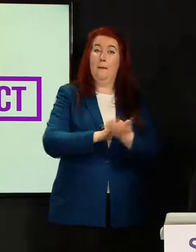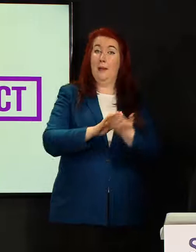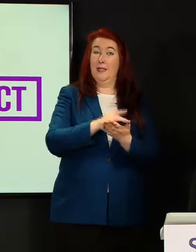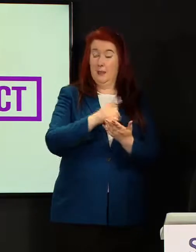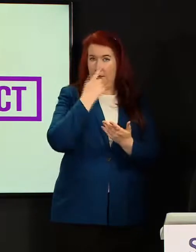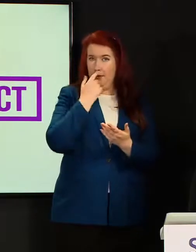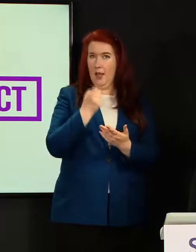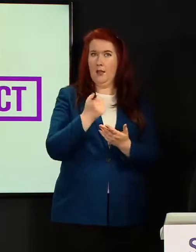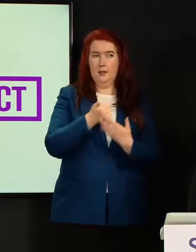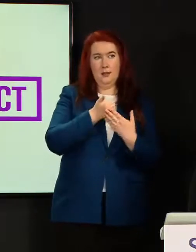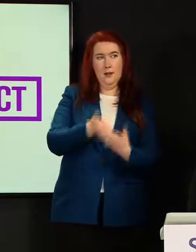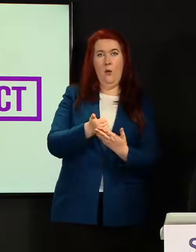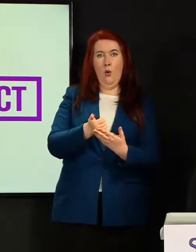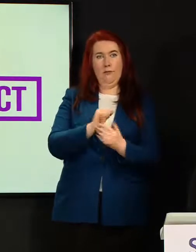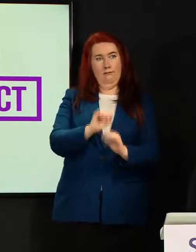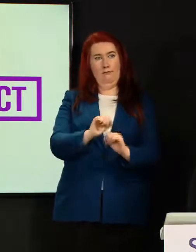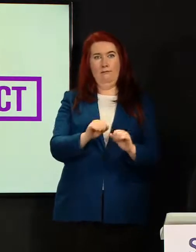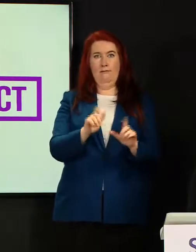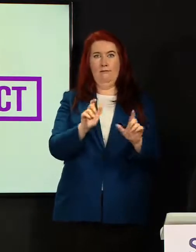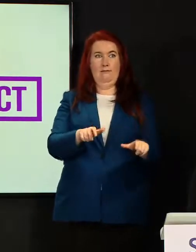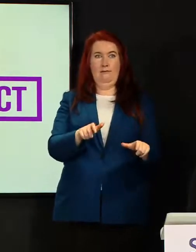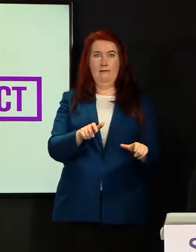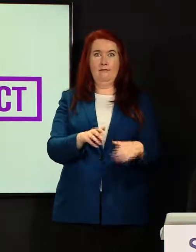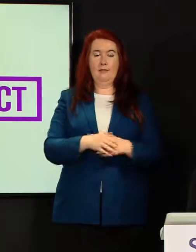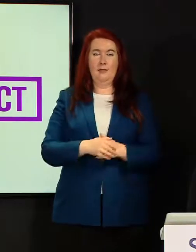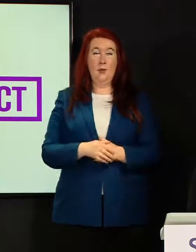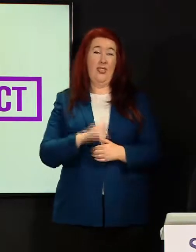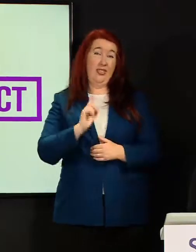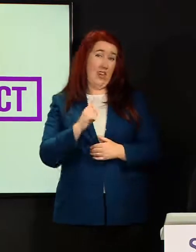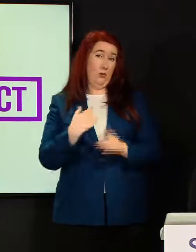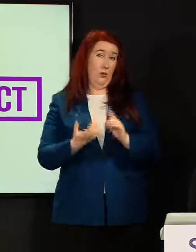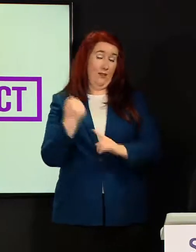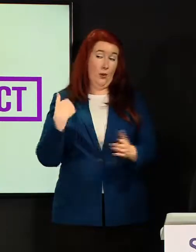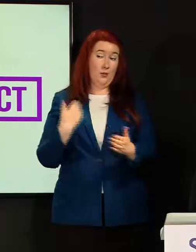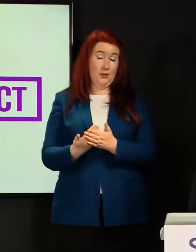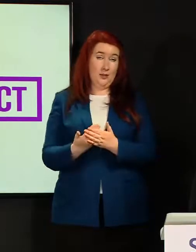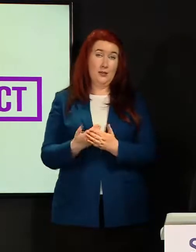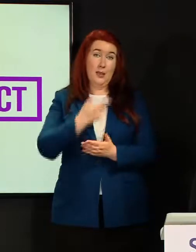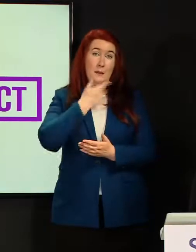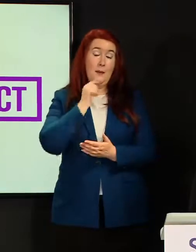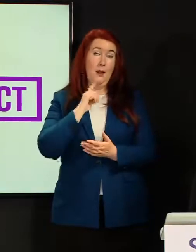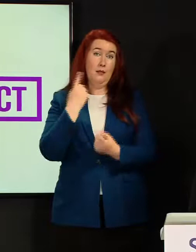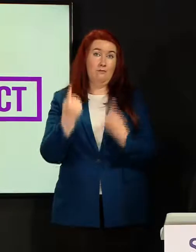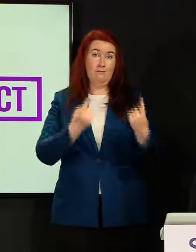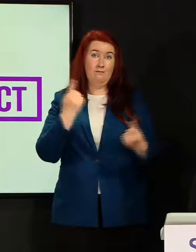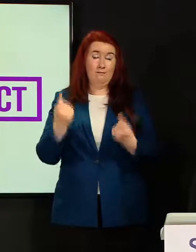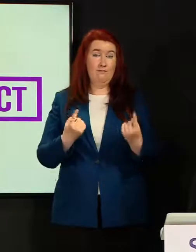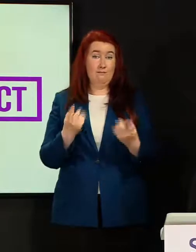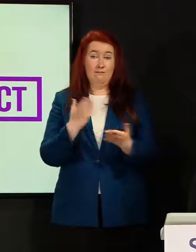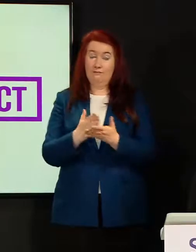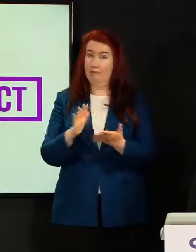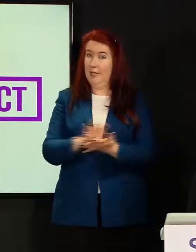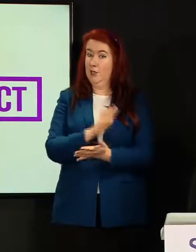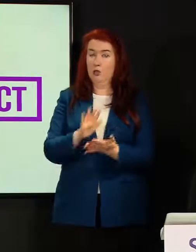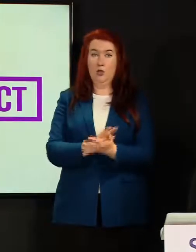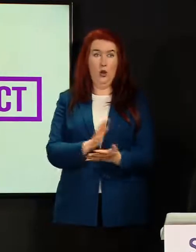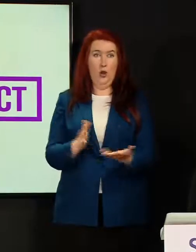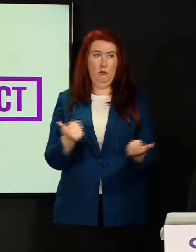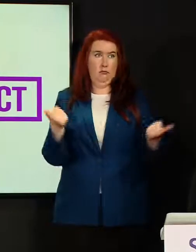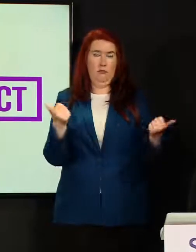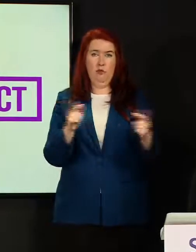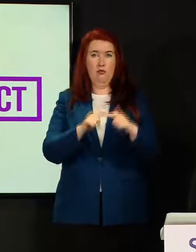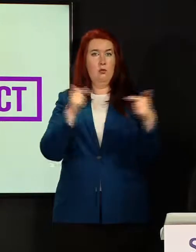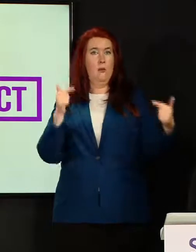appropriately where they are and that's what we've been finding that people have actually thoroughly enjoyed the